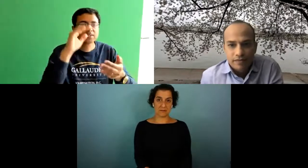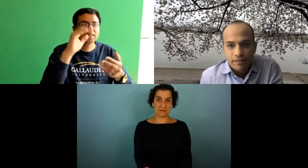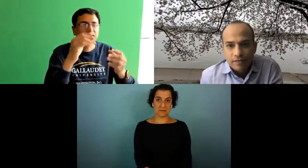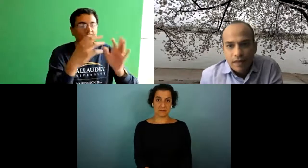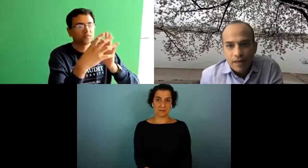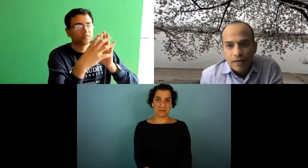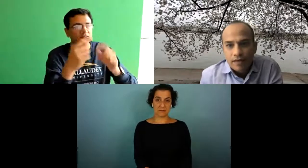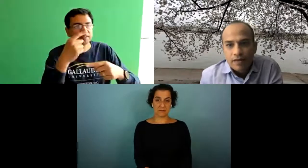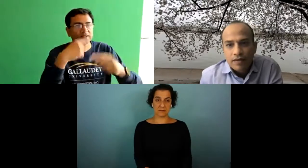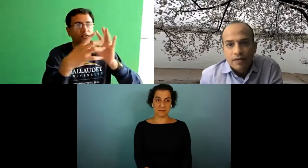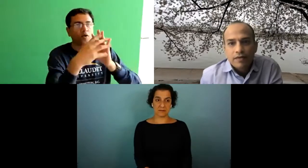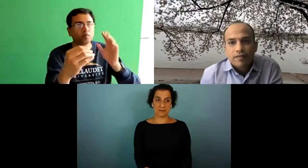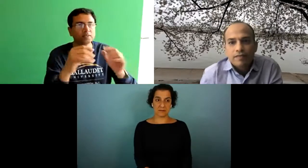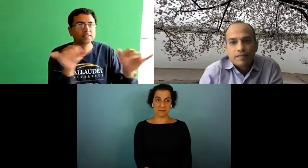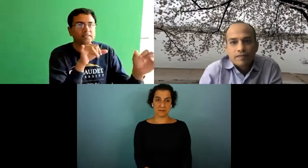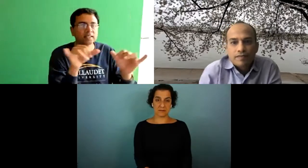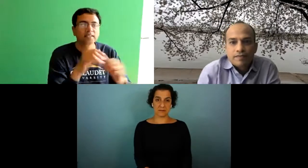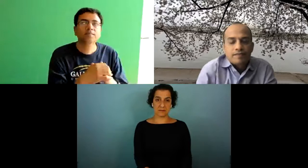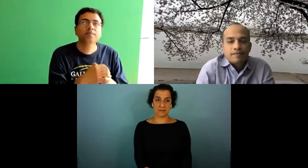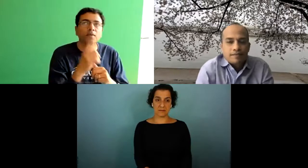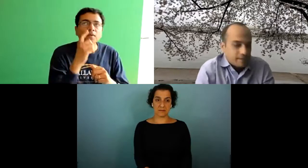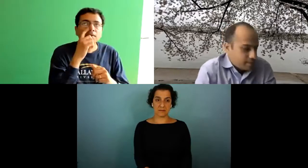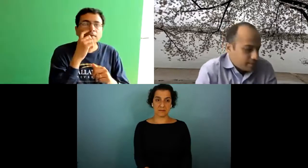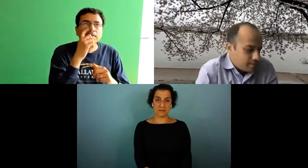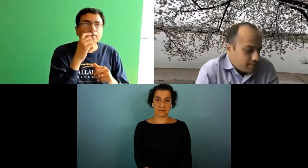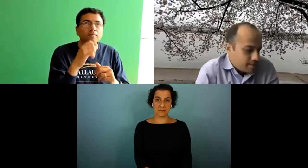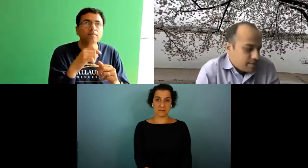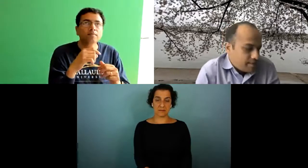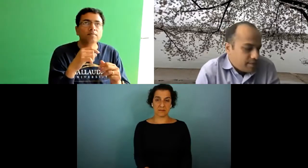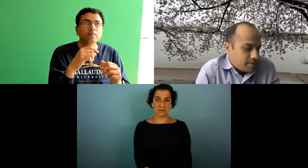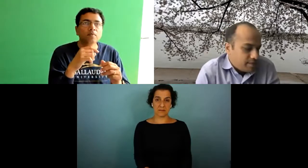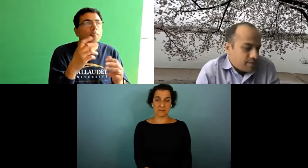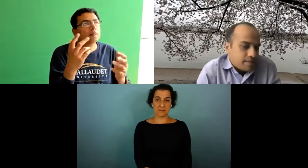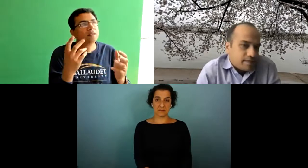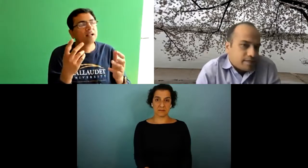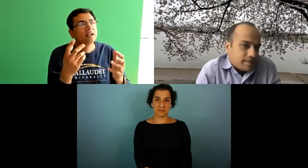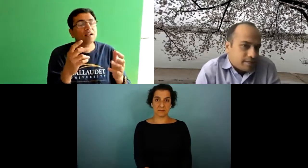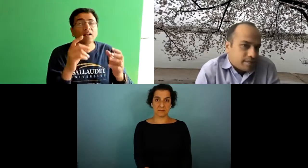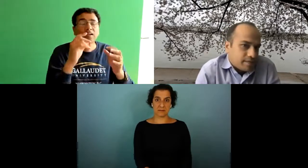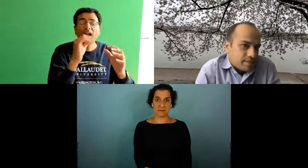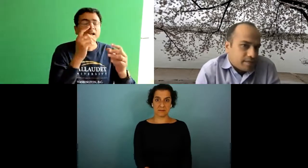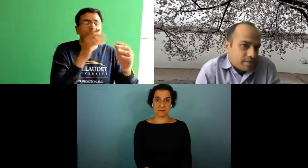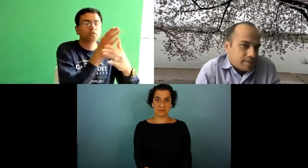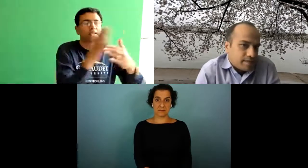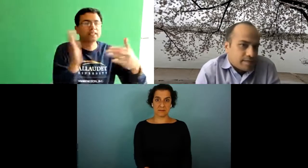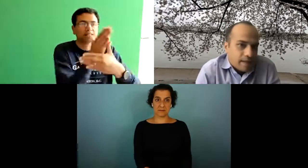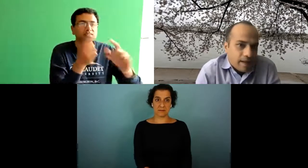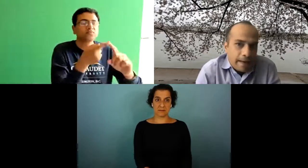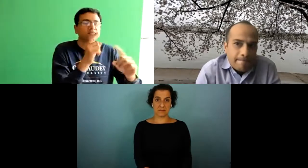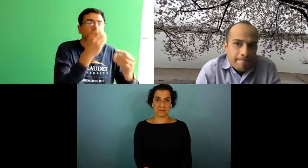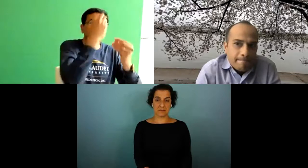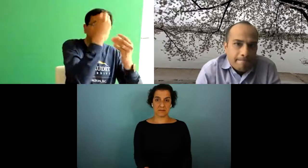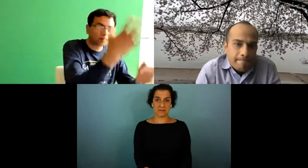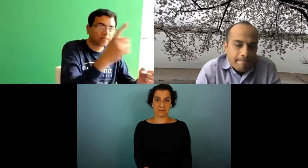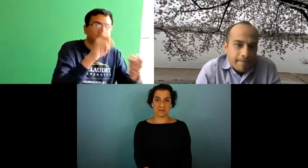you would also have to make sure that it's flexible enough to copy the or to